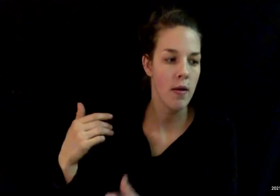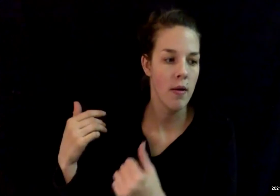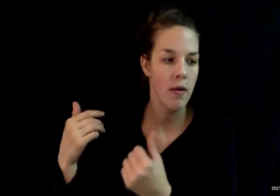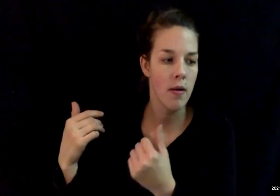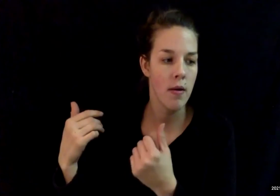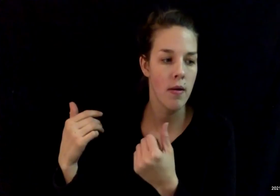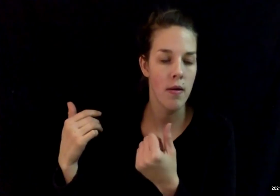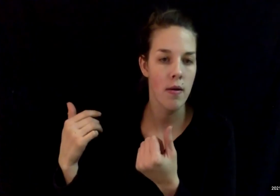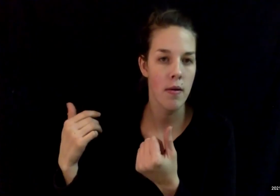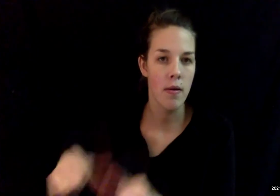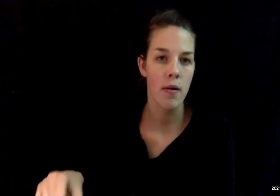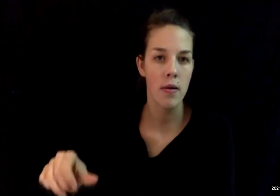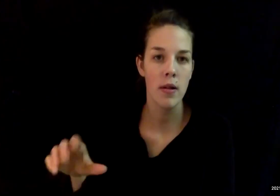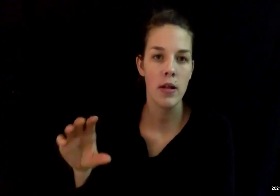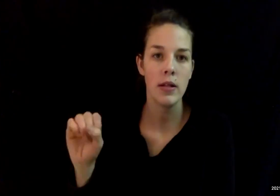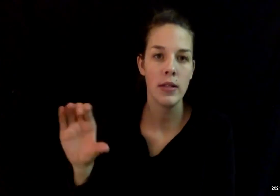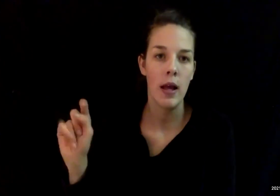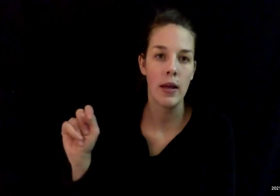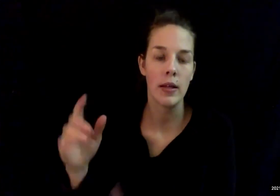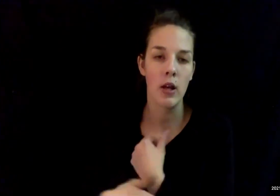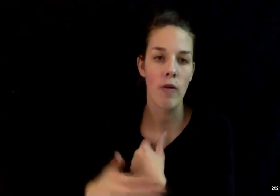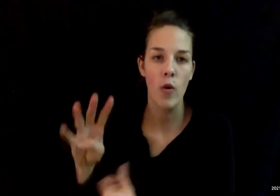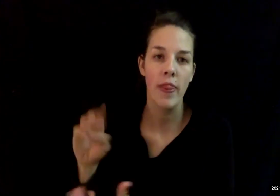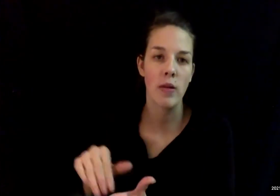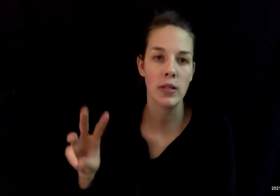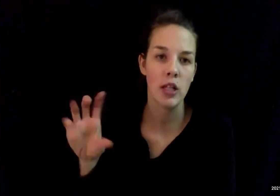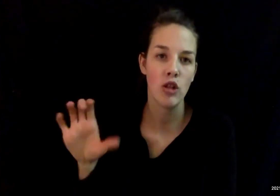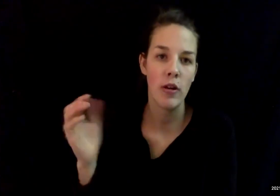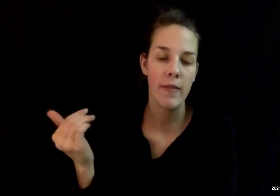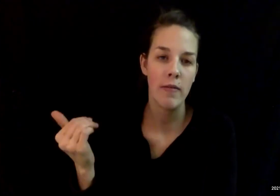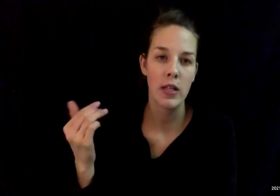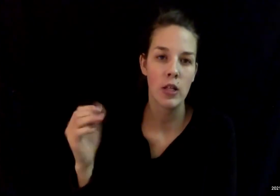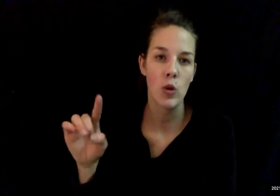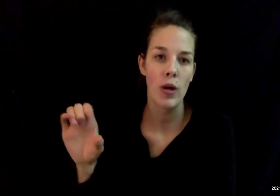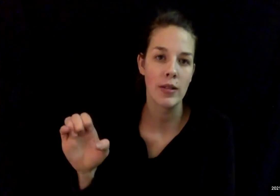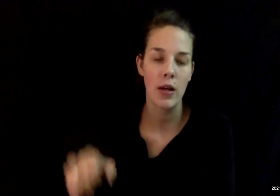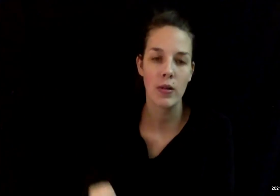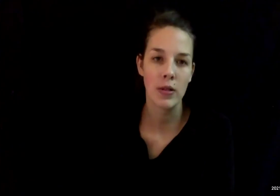Scott County, there have been 4,615 doses administered.